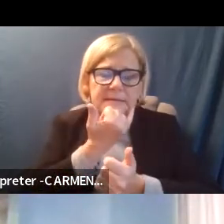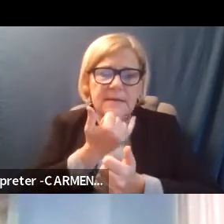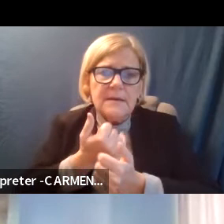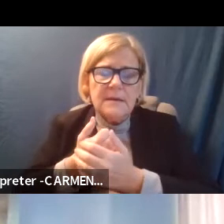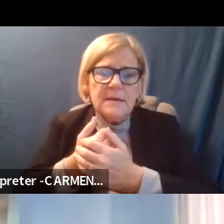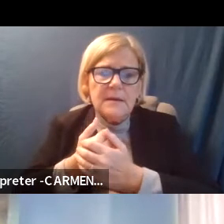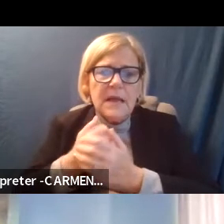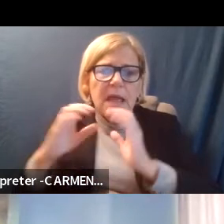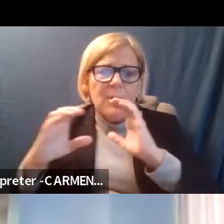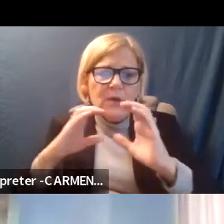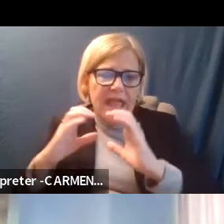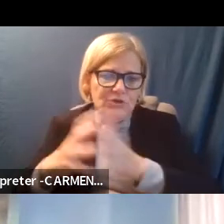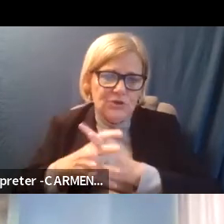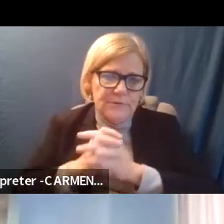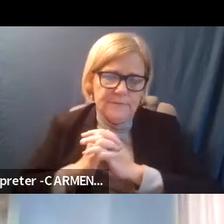miscommunication